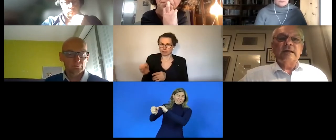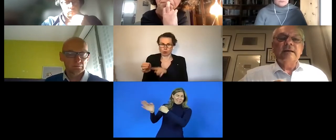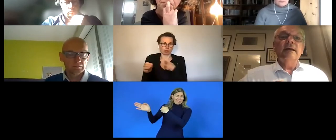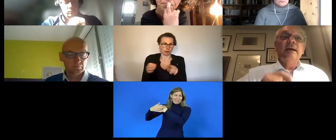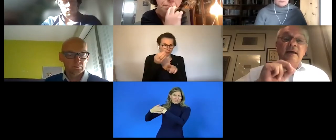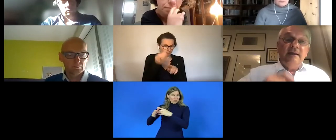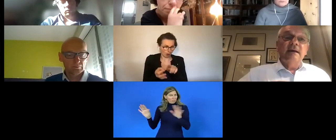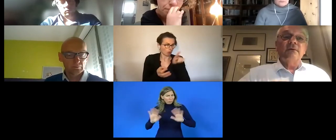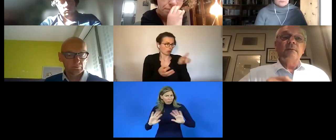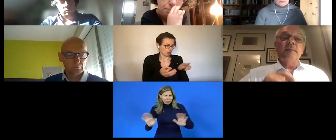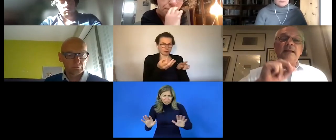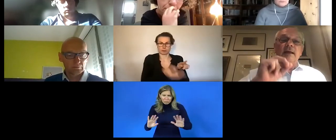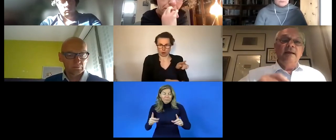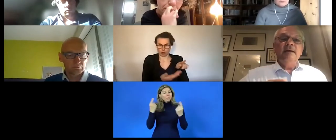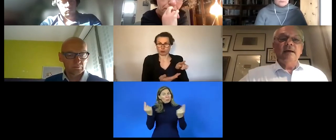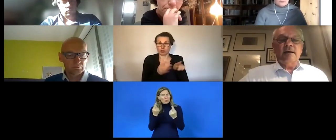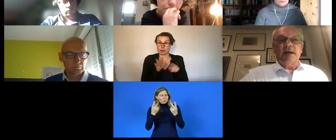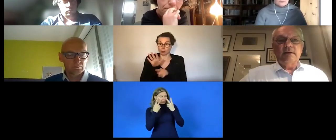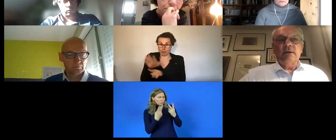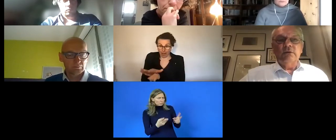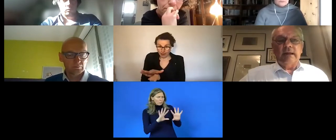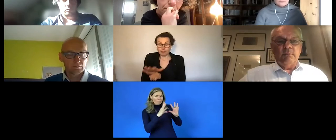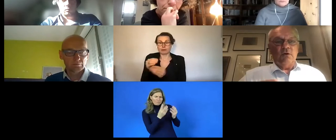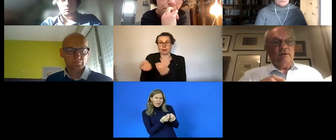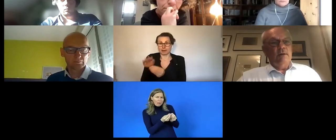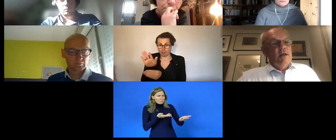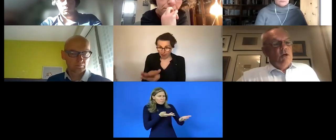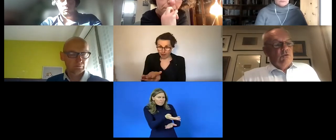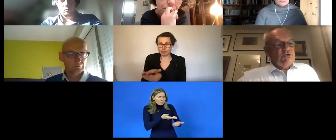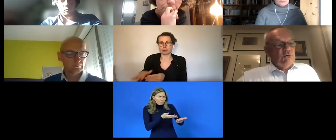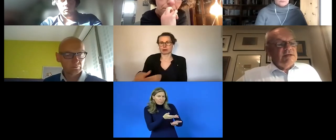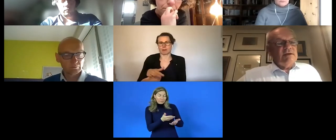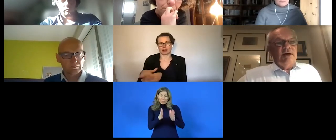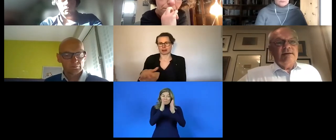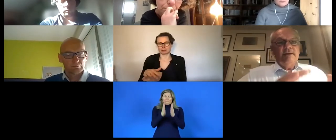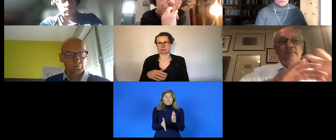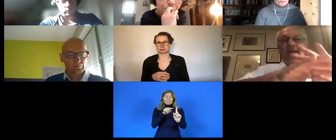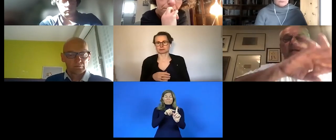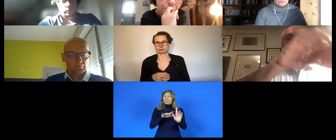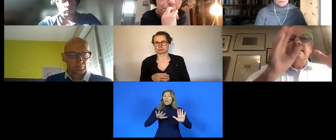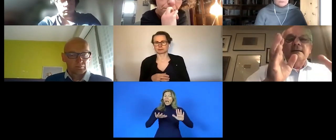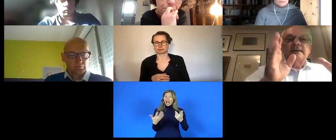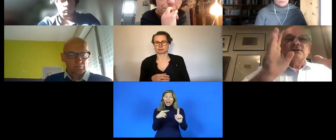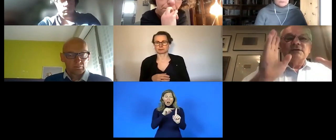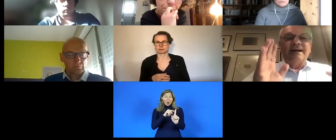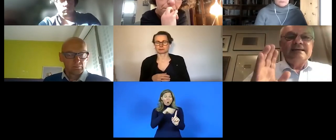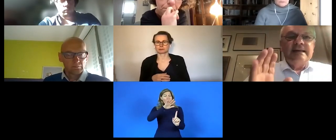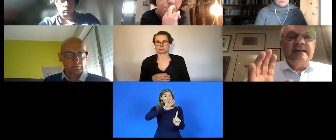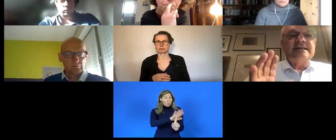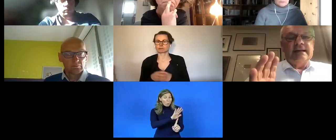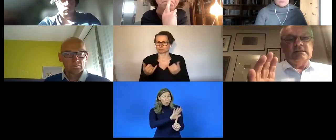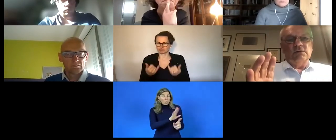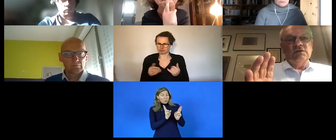together with the families what was needed to make life possible for children within their normal